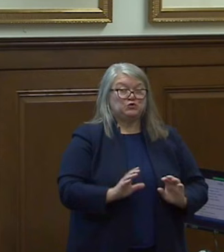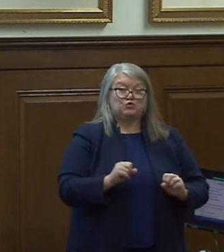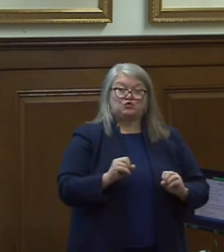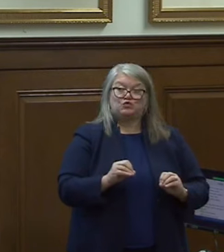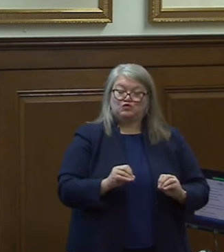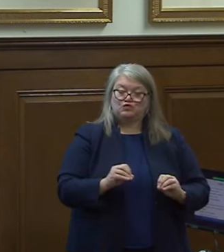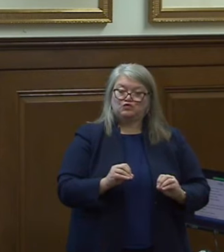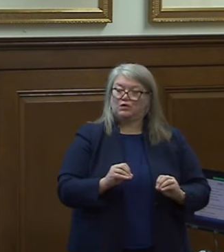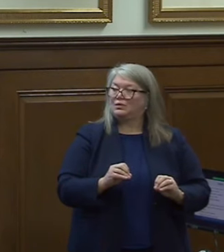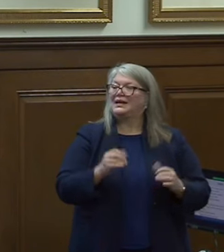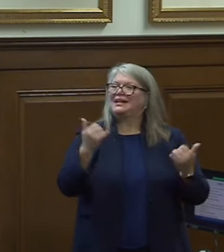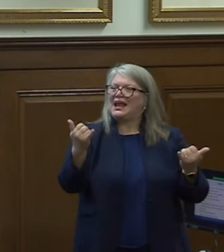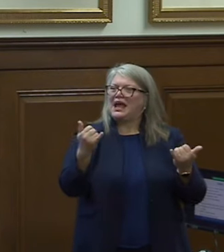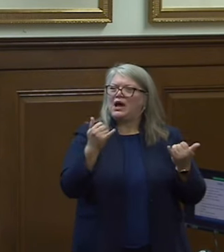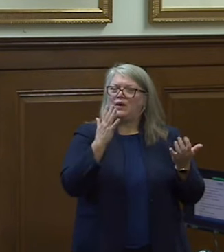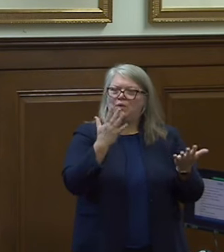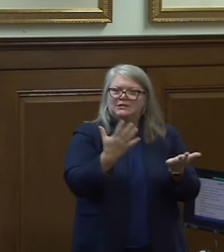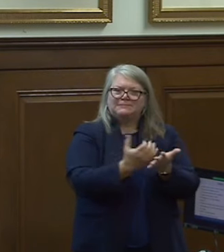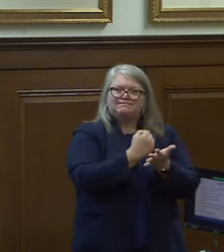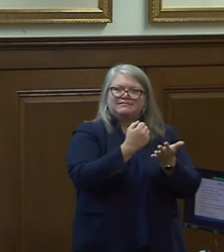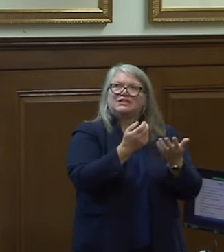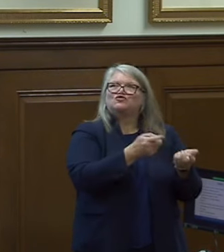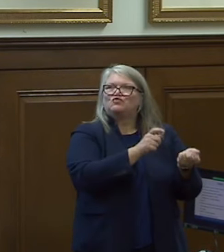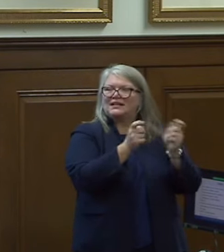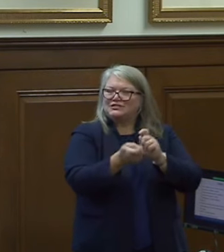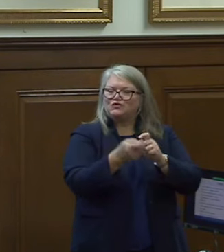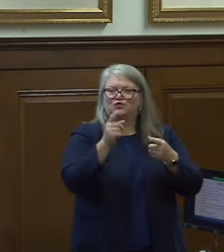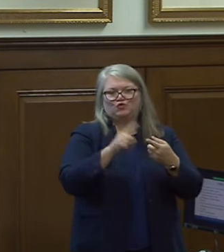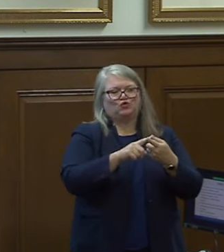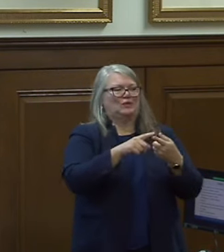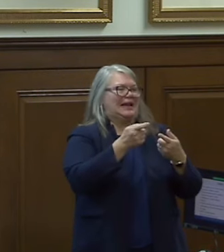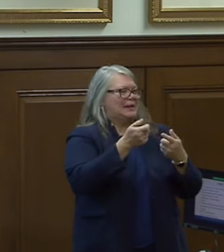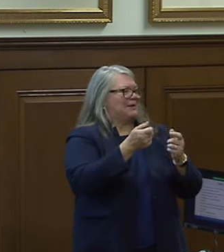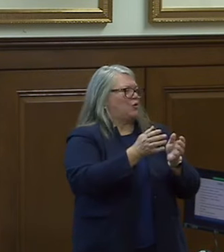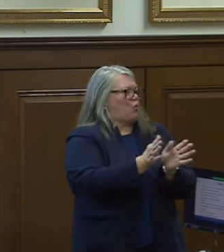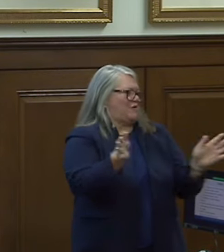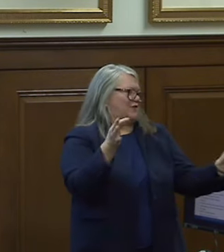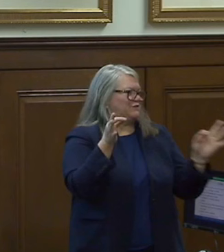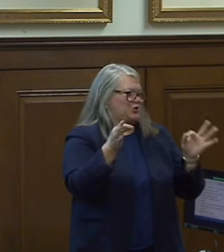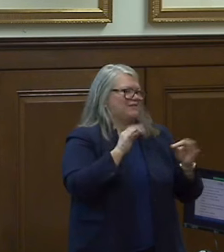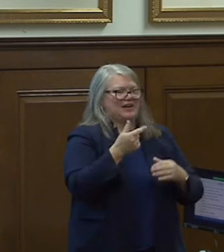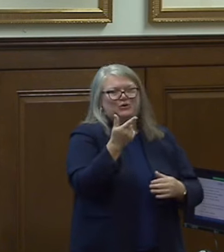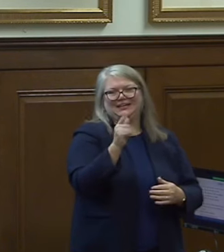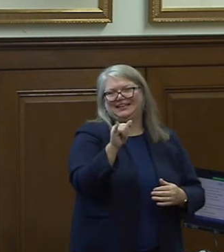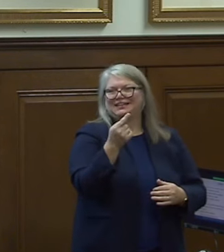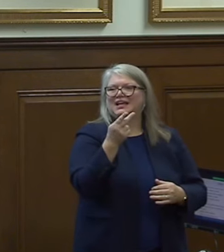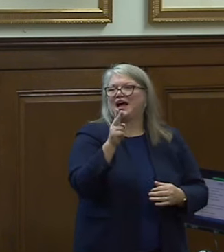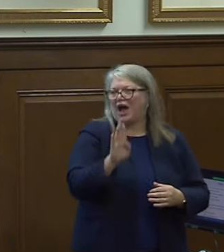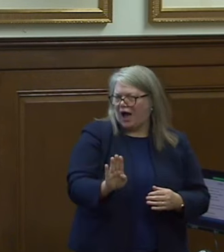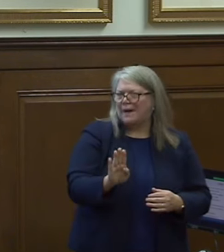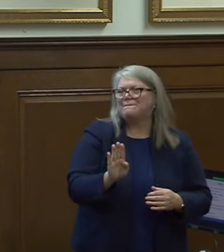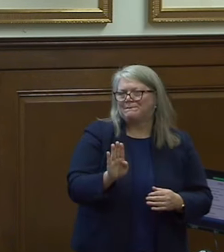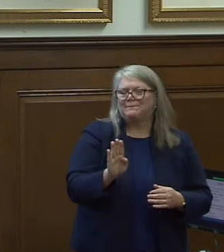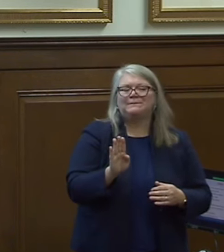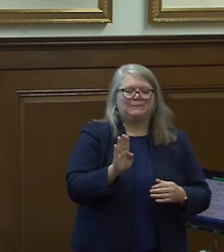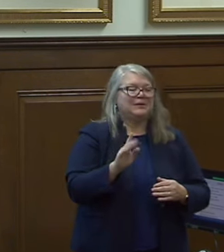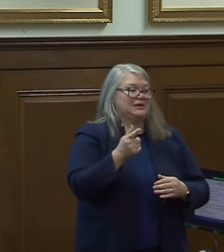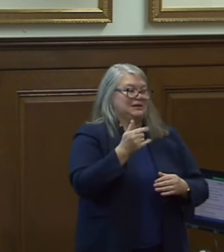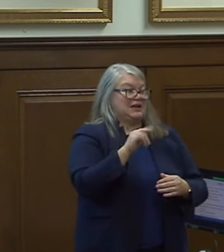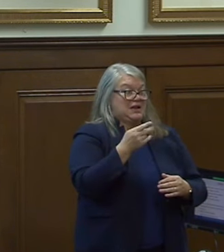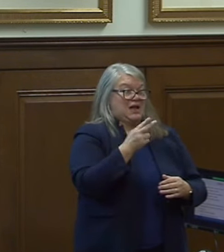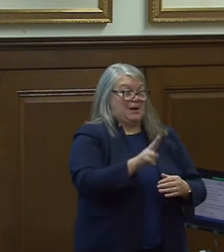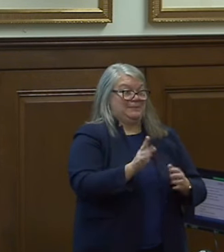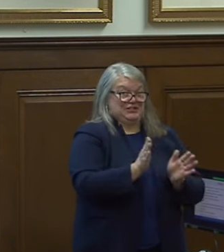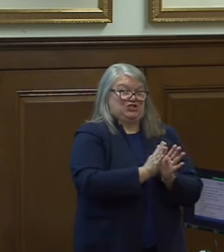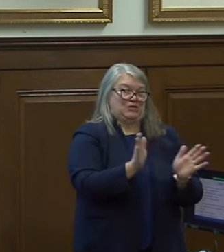so now i'm going to transition to a bit of an overview of our get hub so get hub in general is